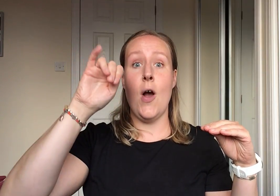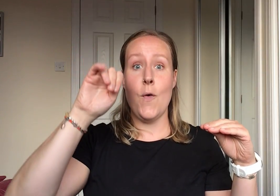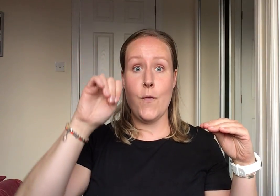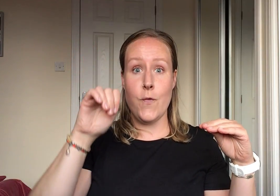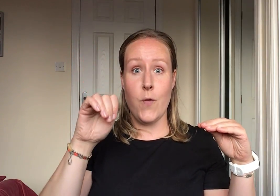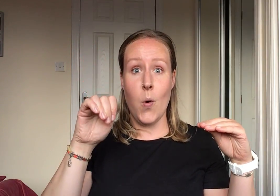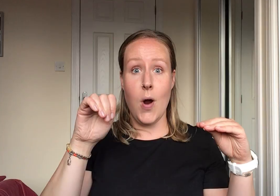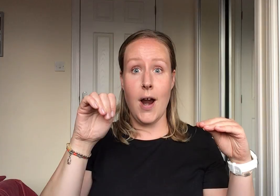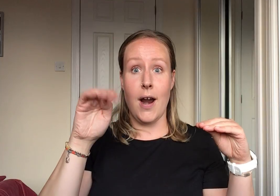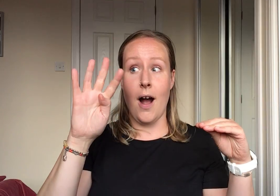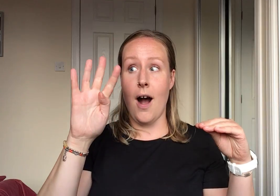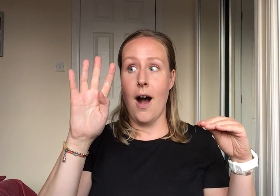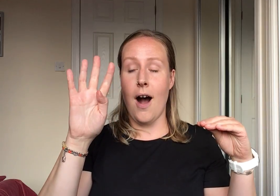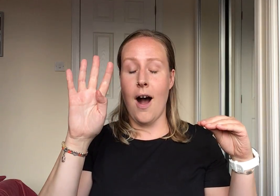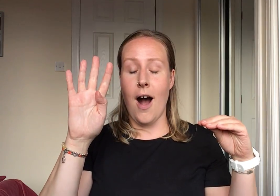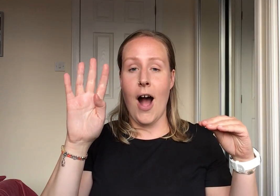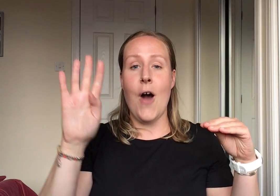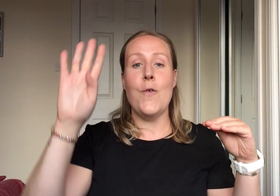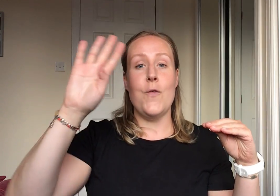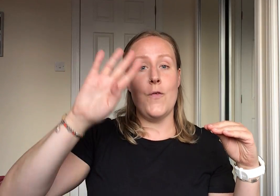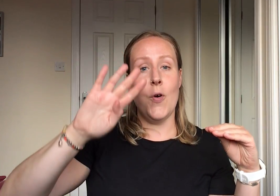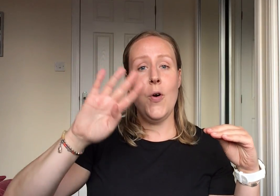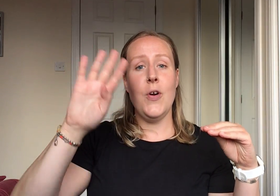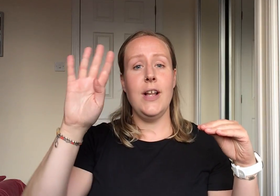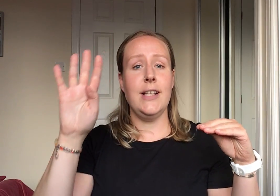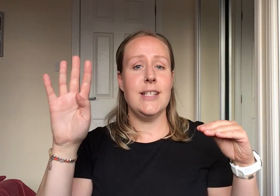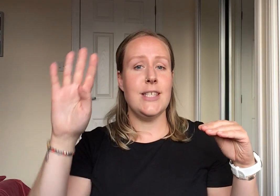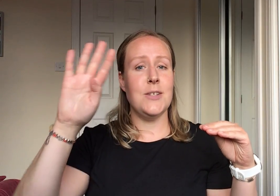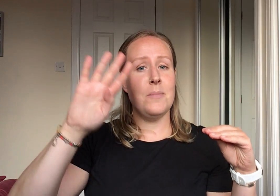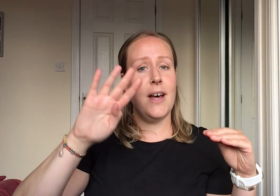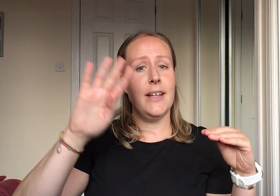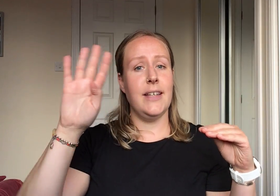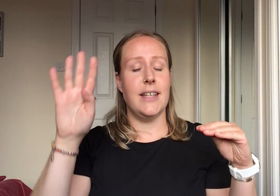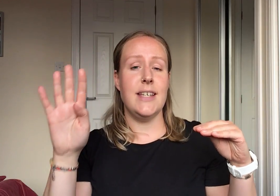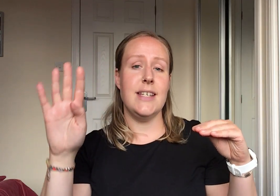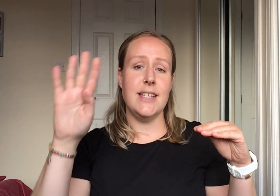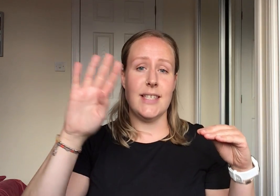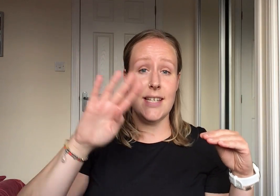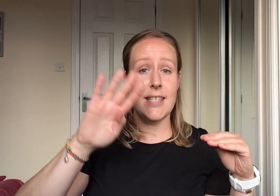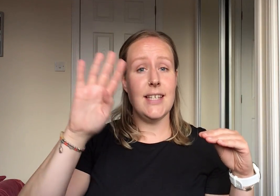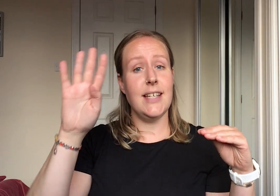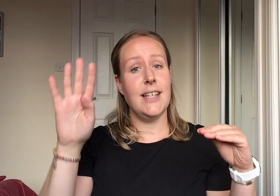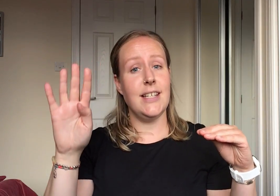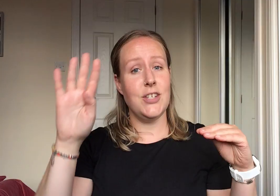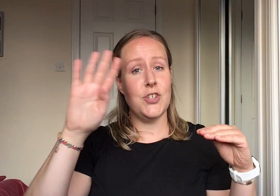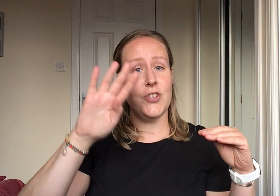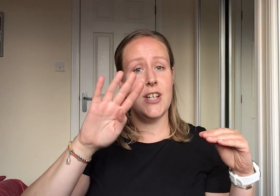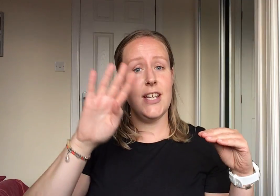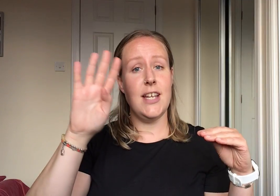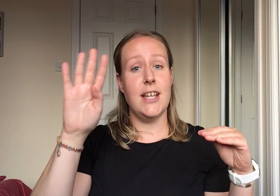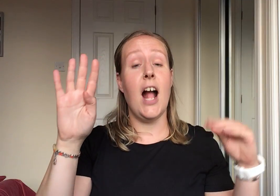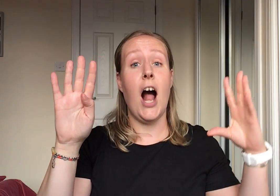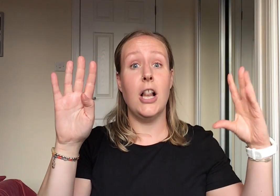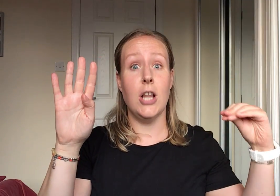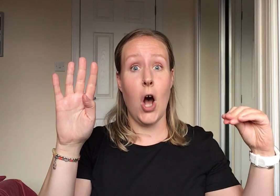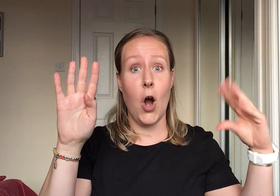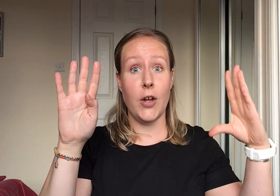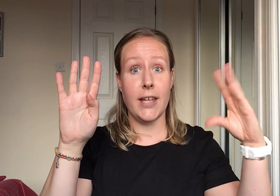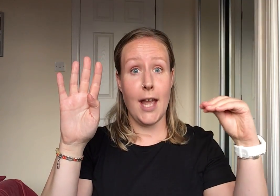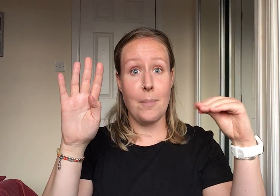four. Four little monkeys sitting in a tree. Along came